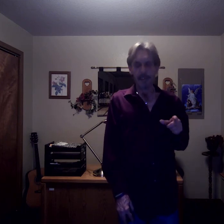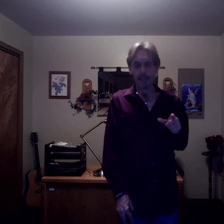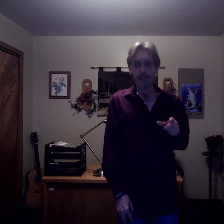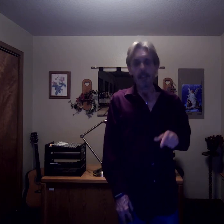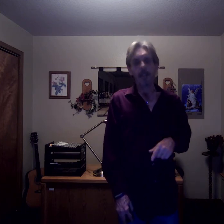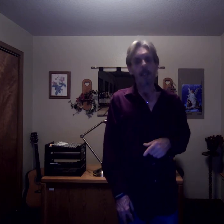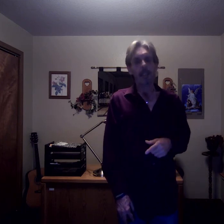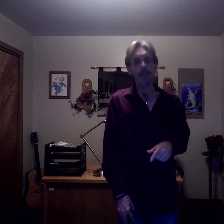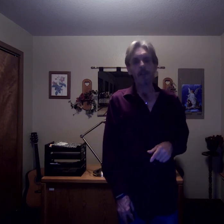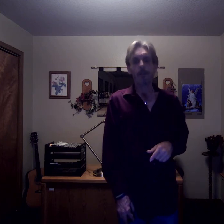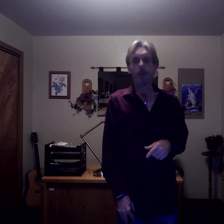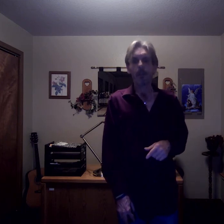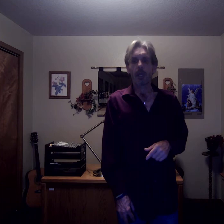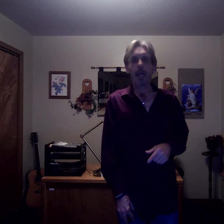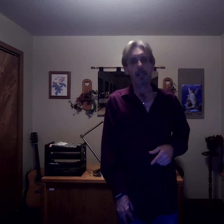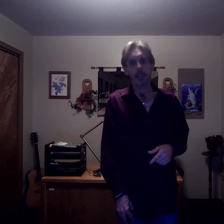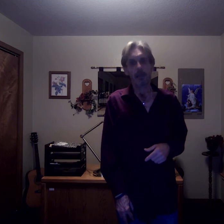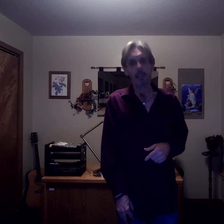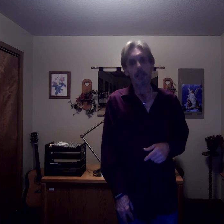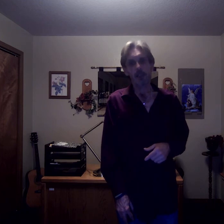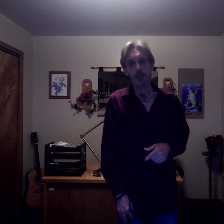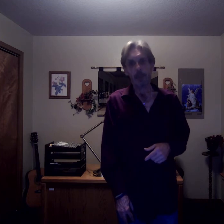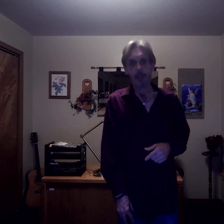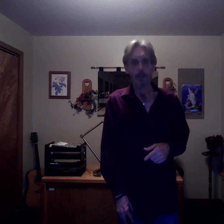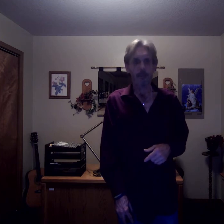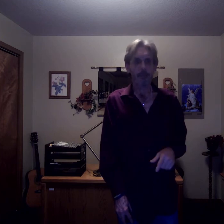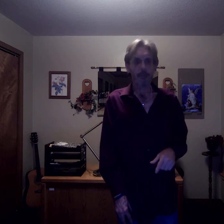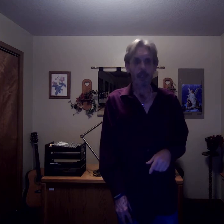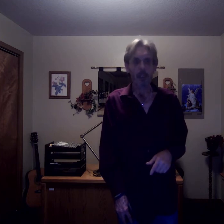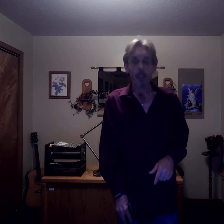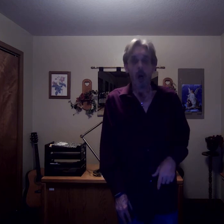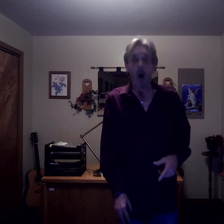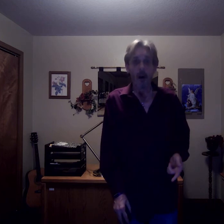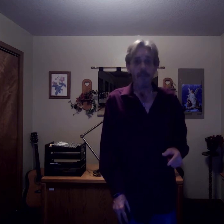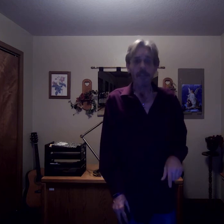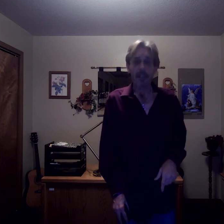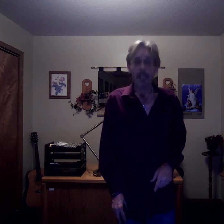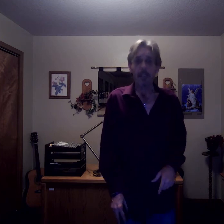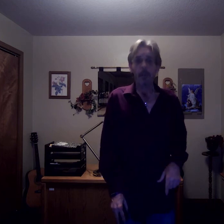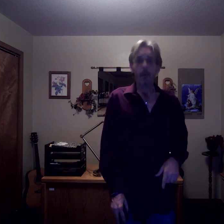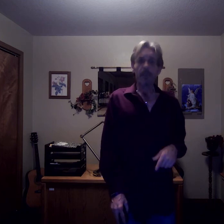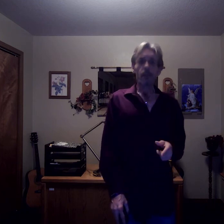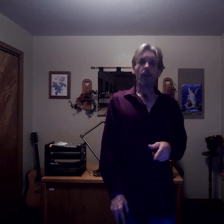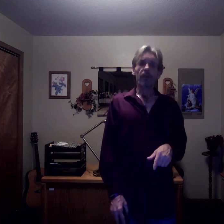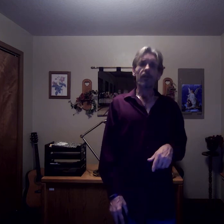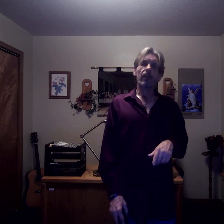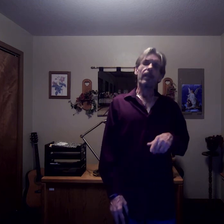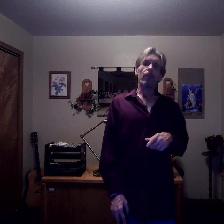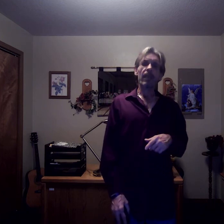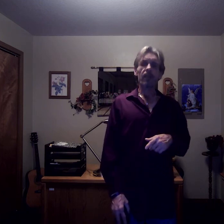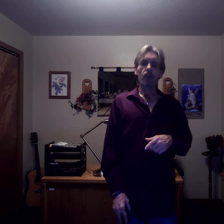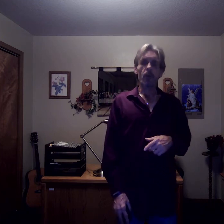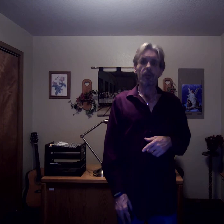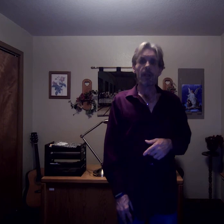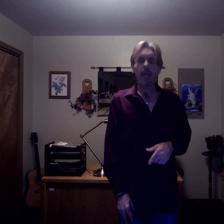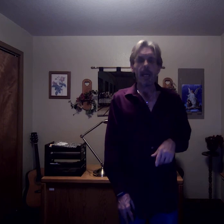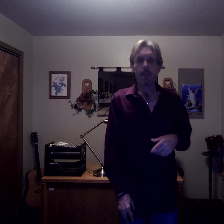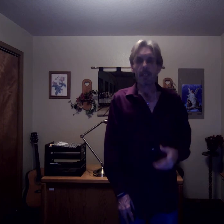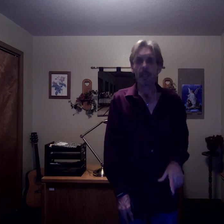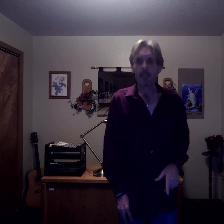that later support academic achievement. Often today, resources in many schools have been cut